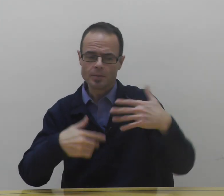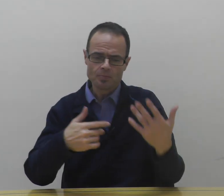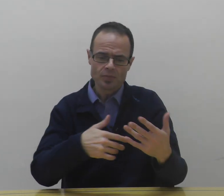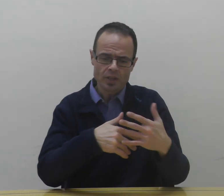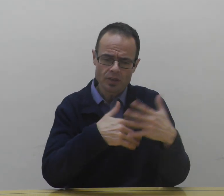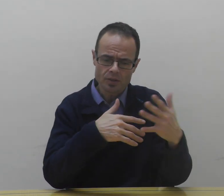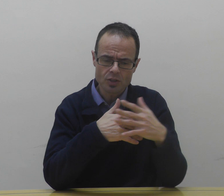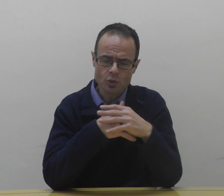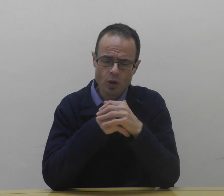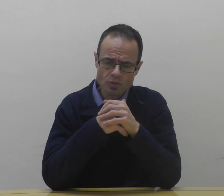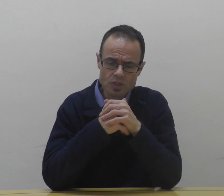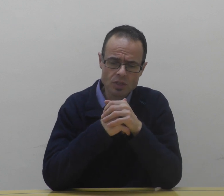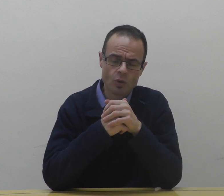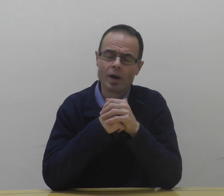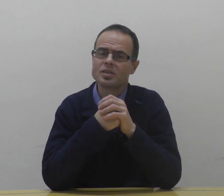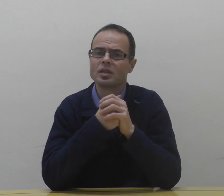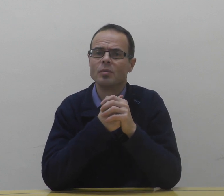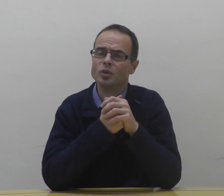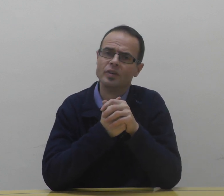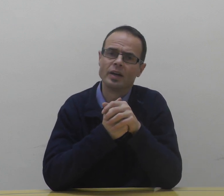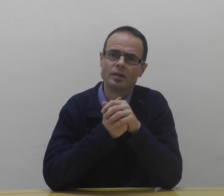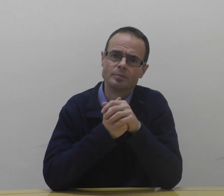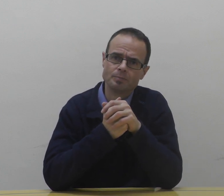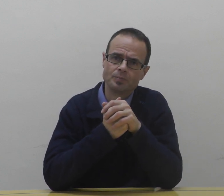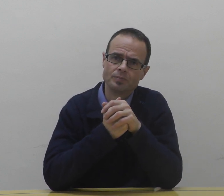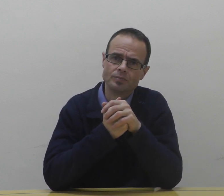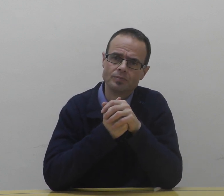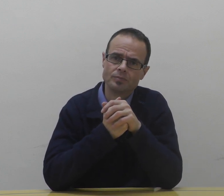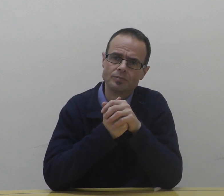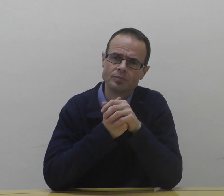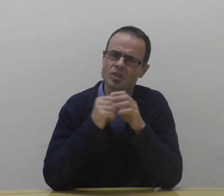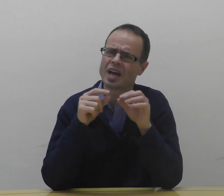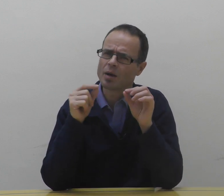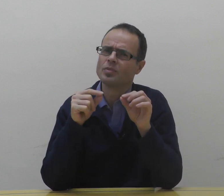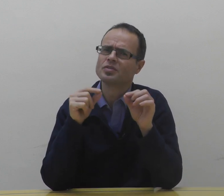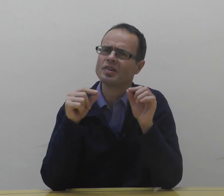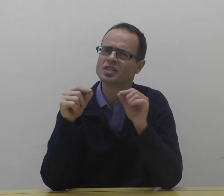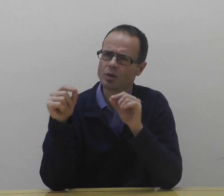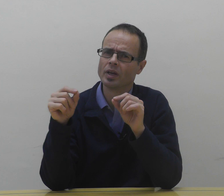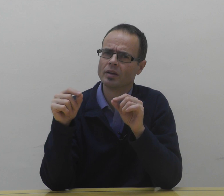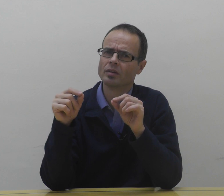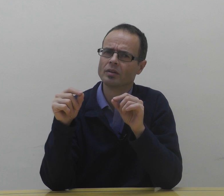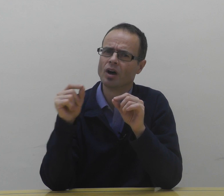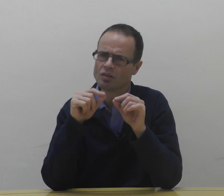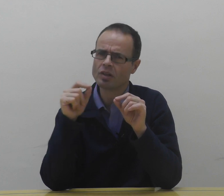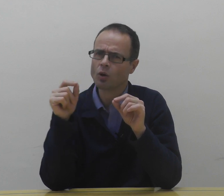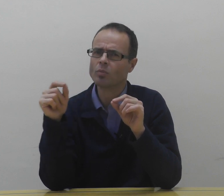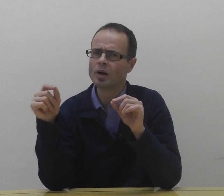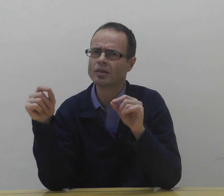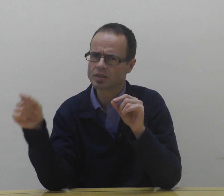And you won't see your maxilla moving because it happens very slowly over a long period of